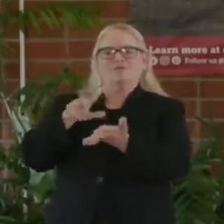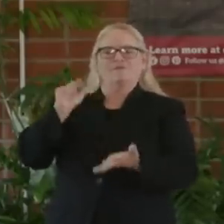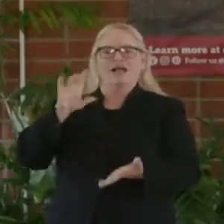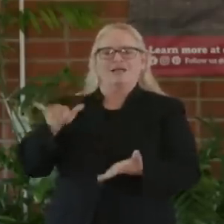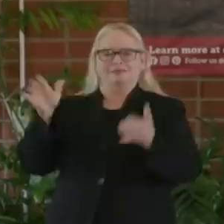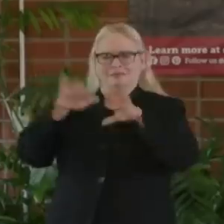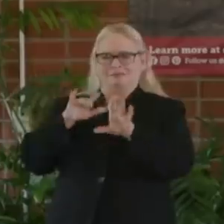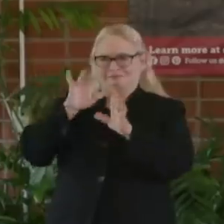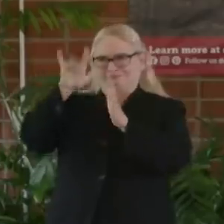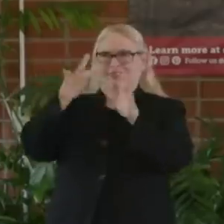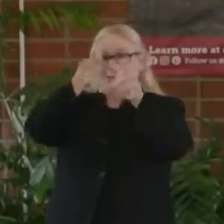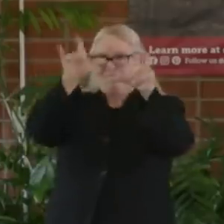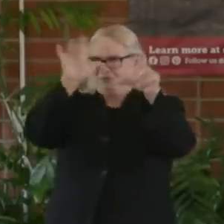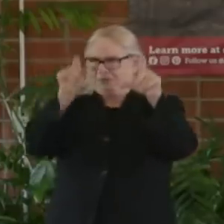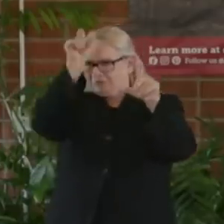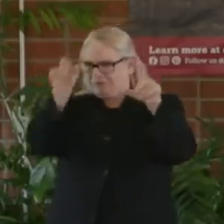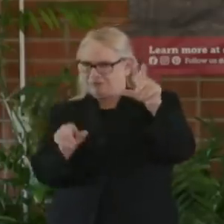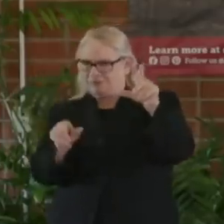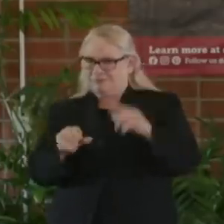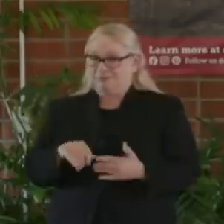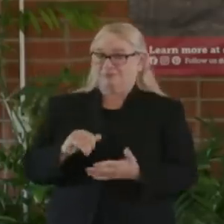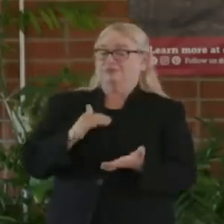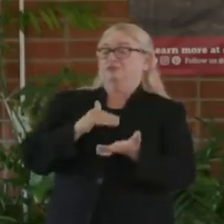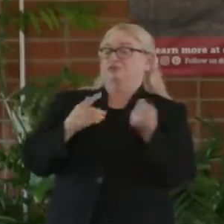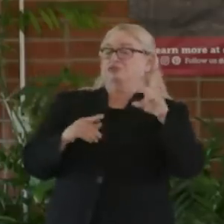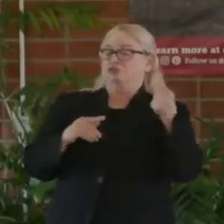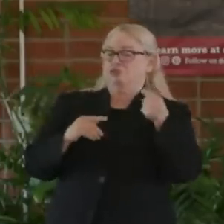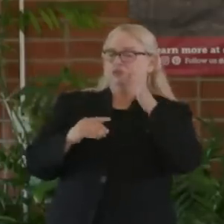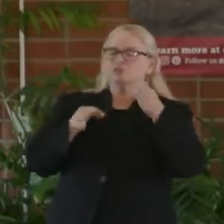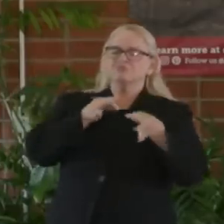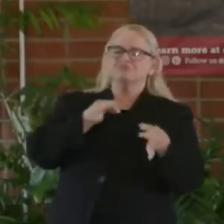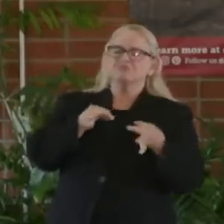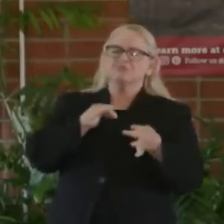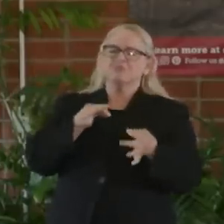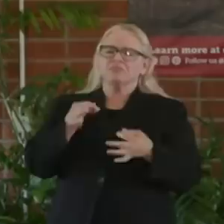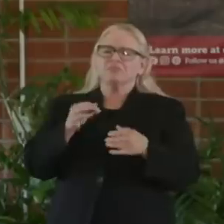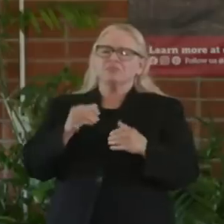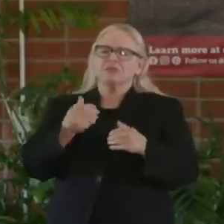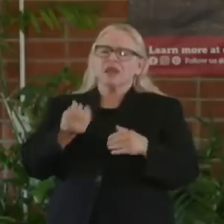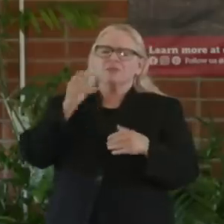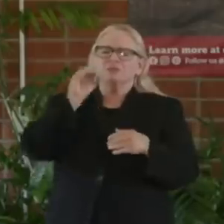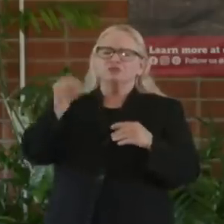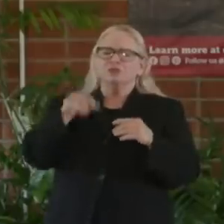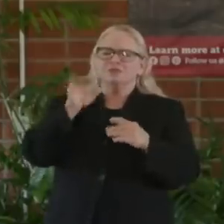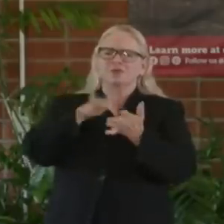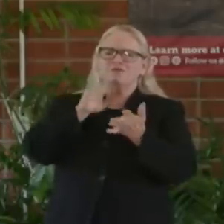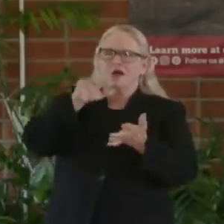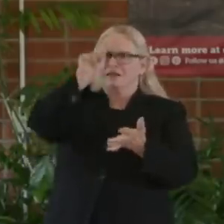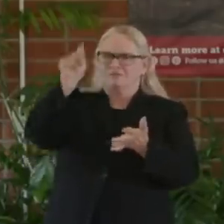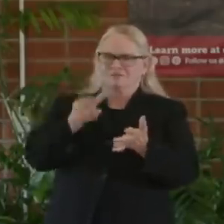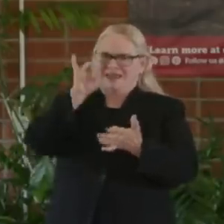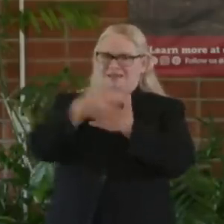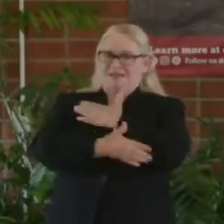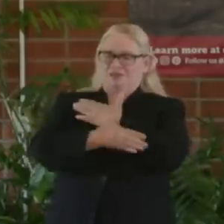moment when he speaks. Our effective rates north of 1%. We have eight counties where we're seeing an increase